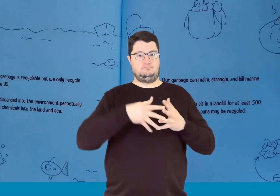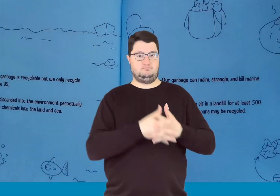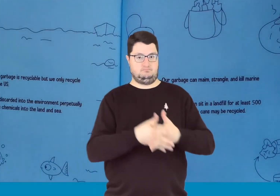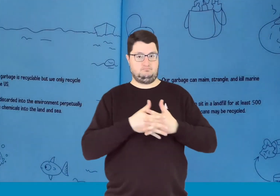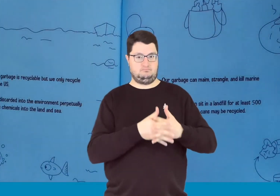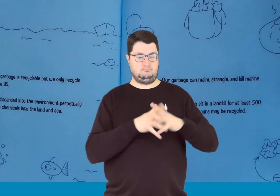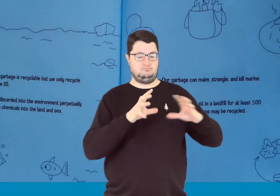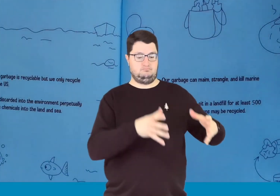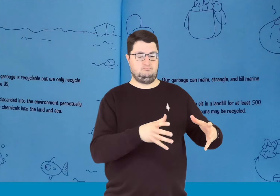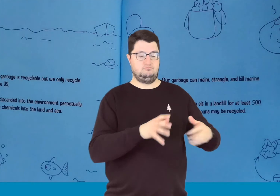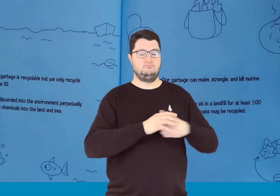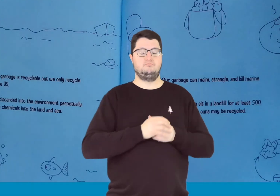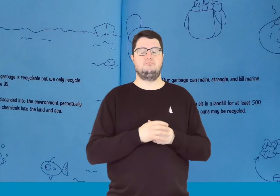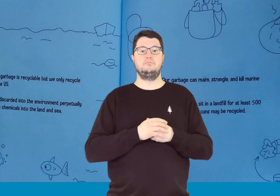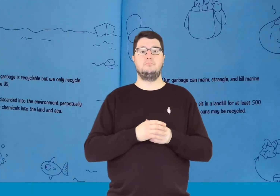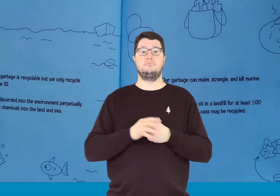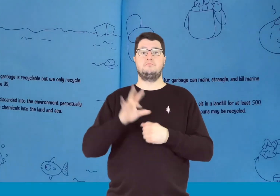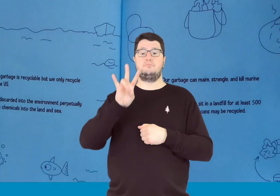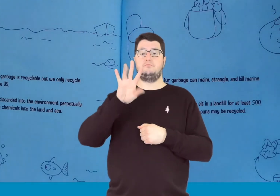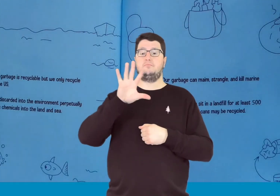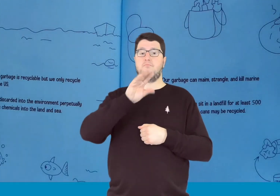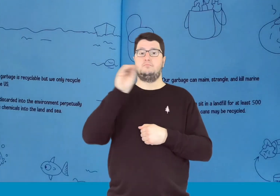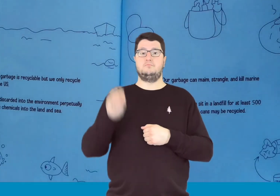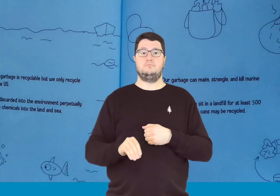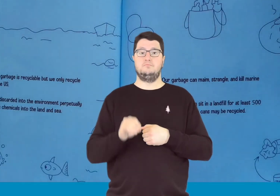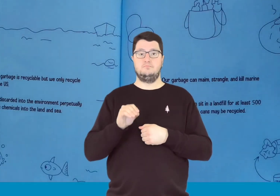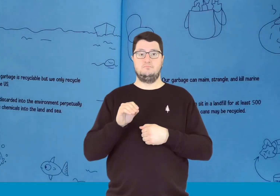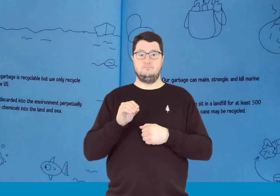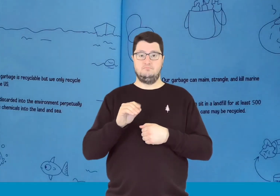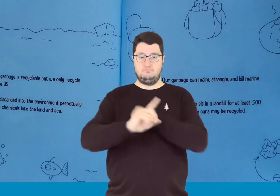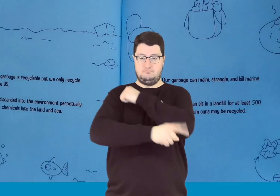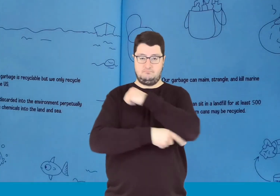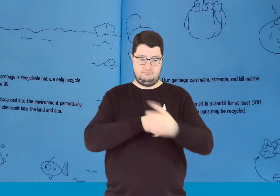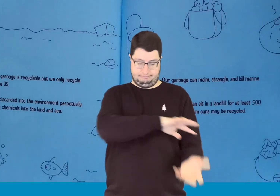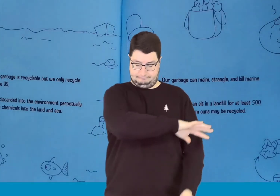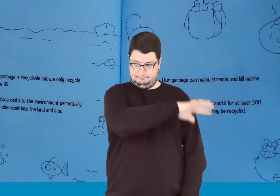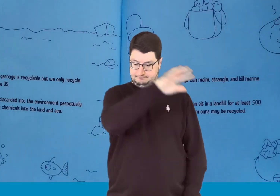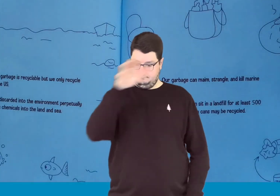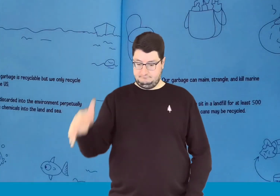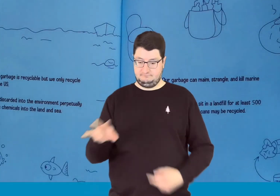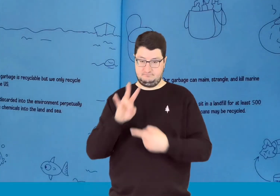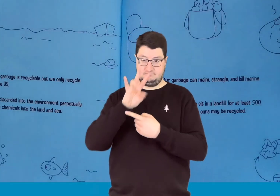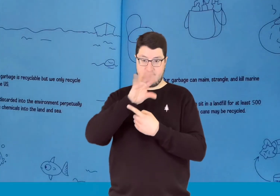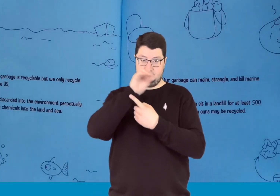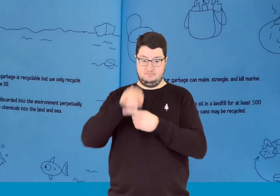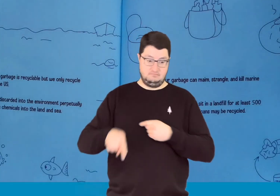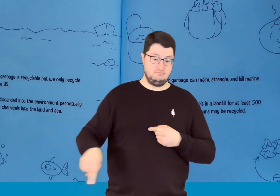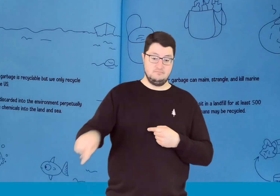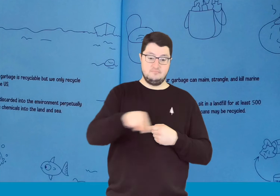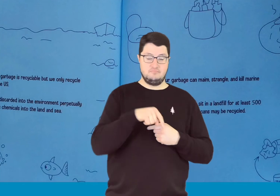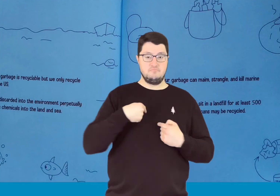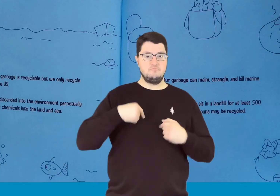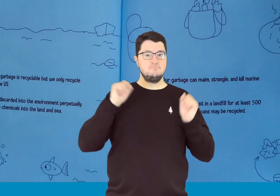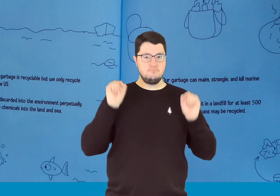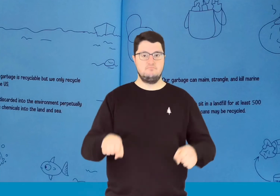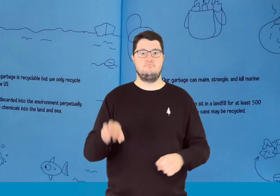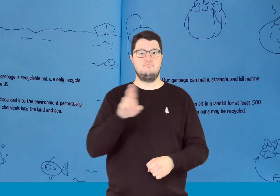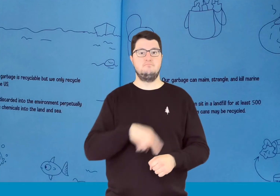More facts. 75% of garbage is recyclable, but we only recycle